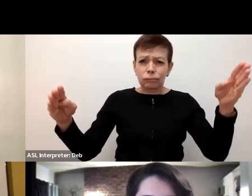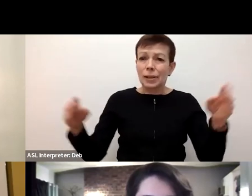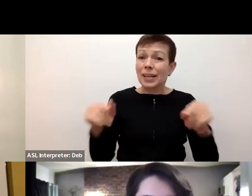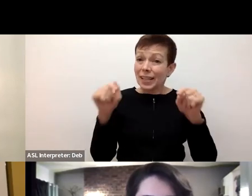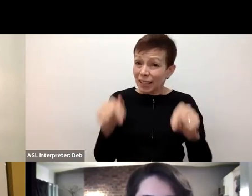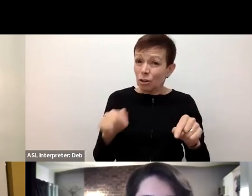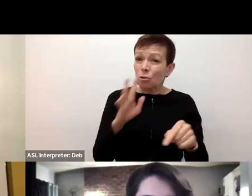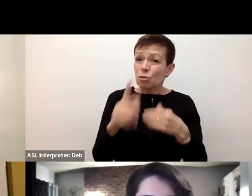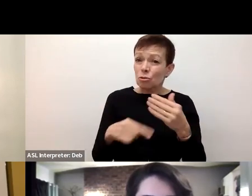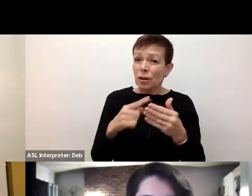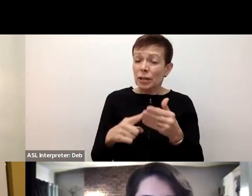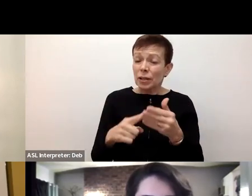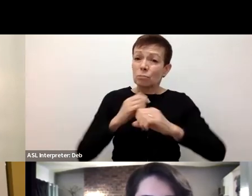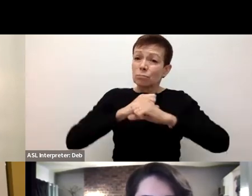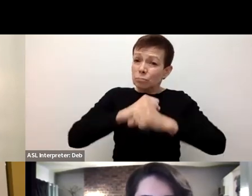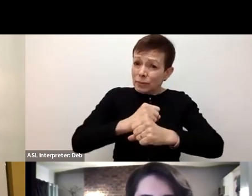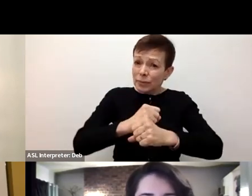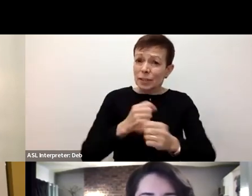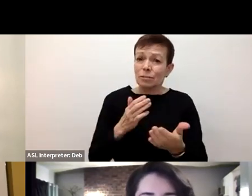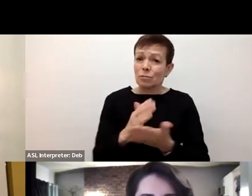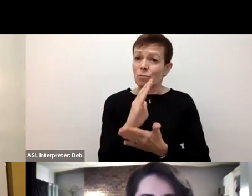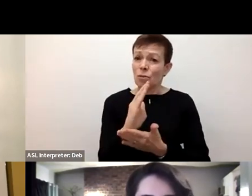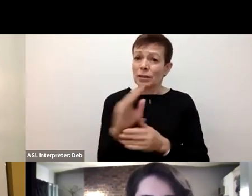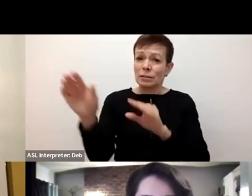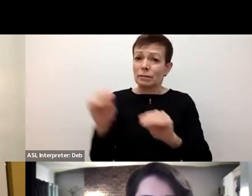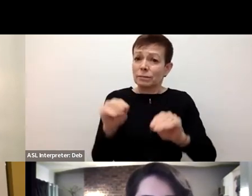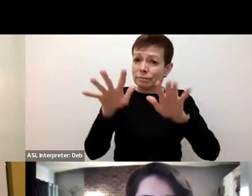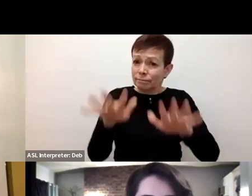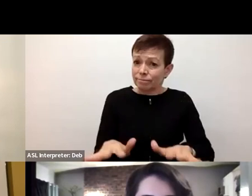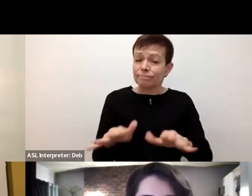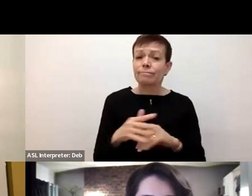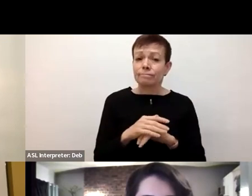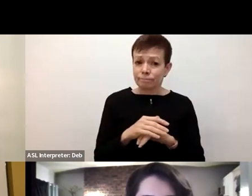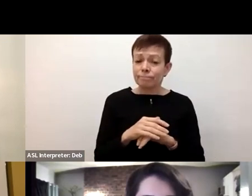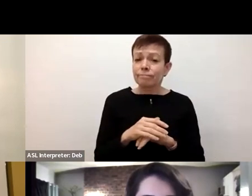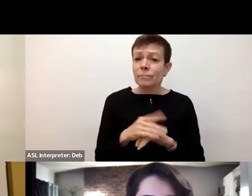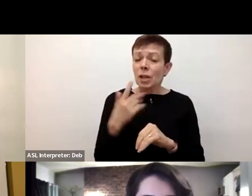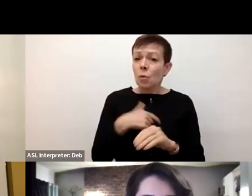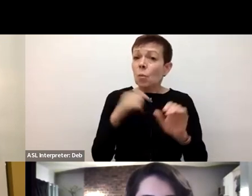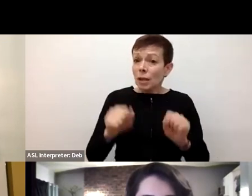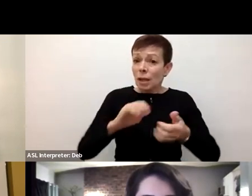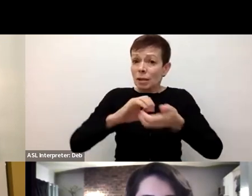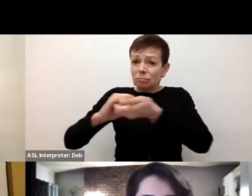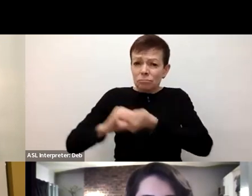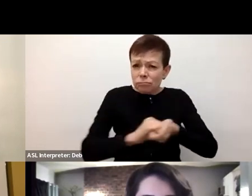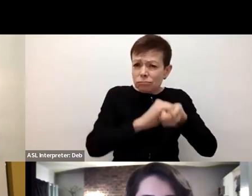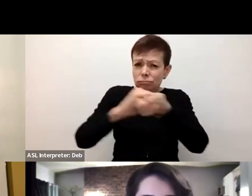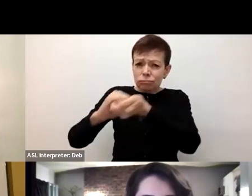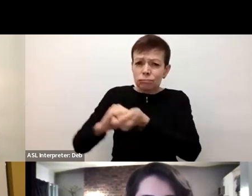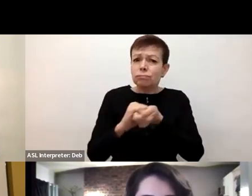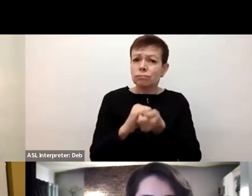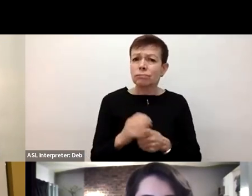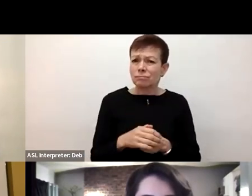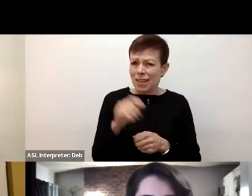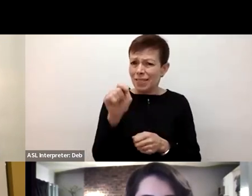refugee claimants is an issue around which we can find real unity. It's a real opportunity.